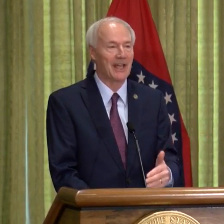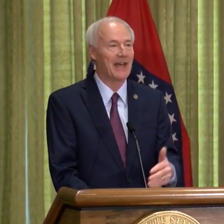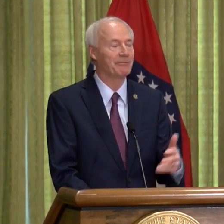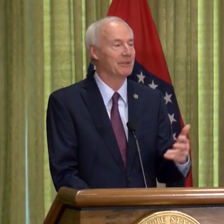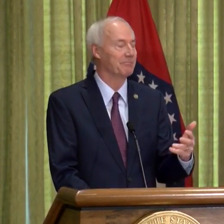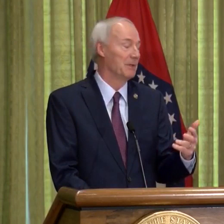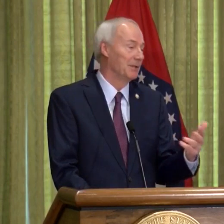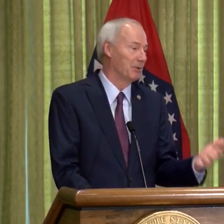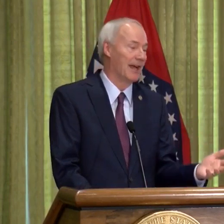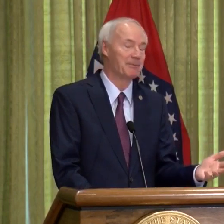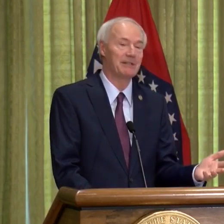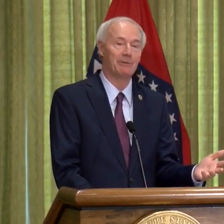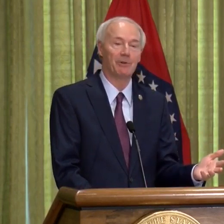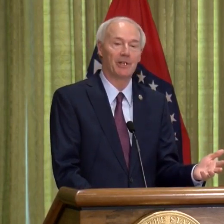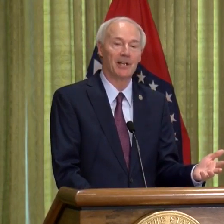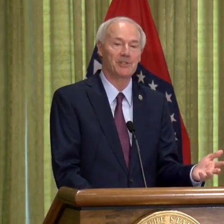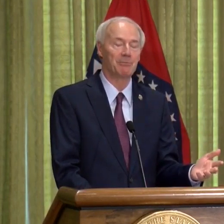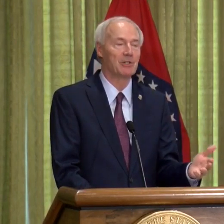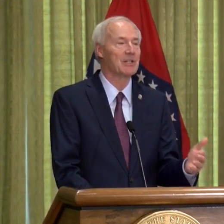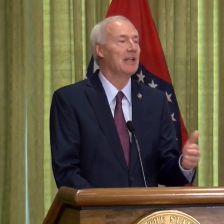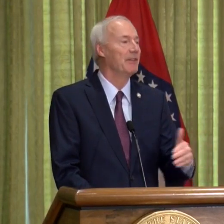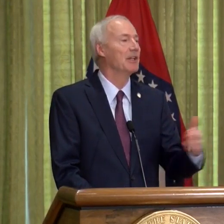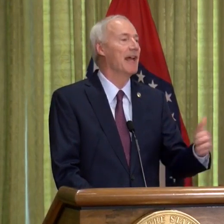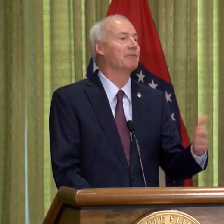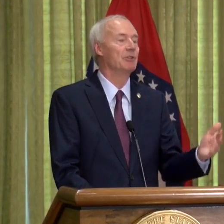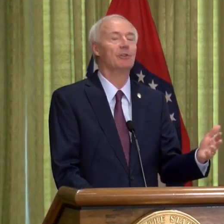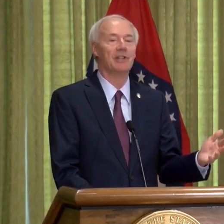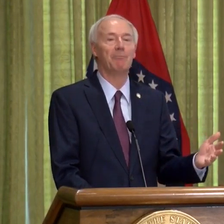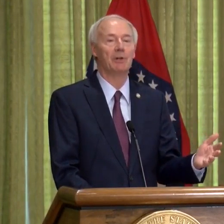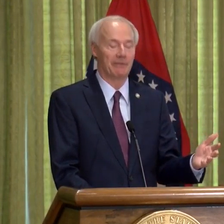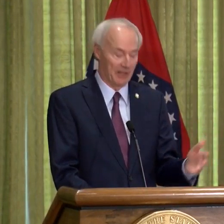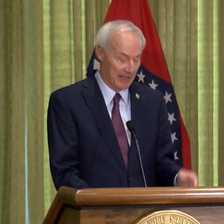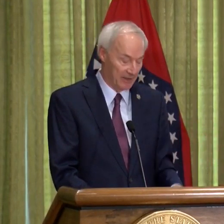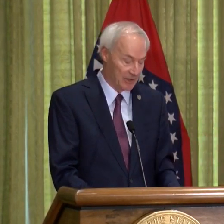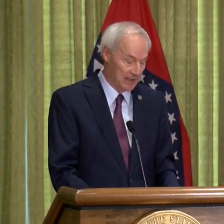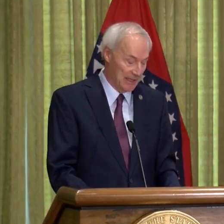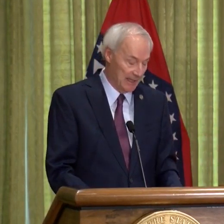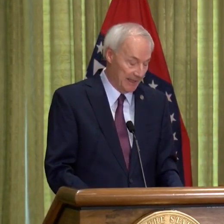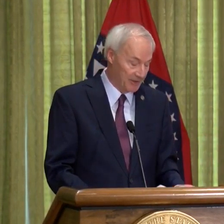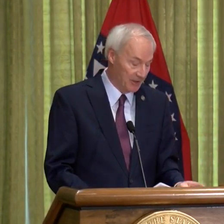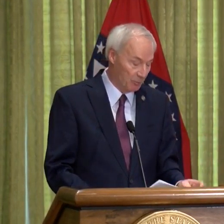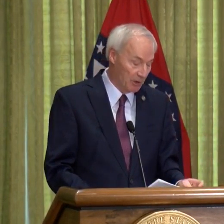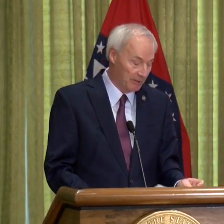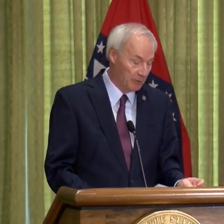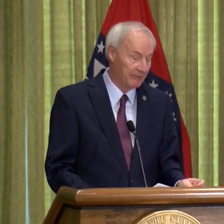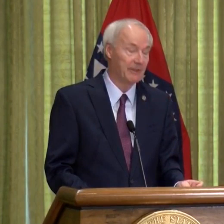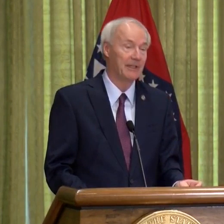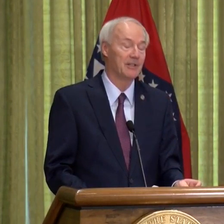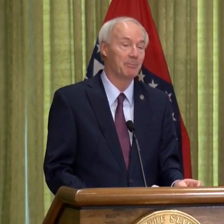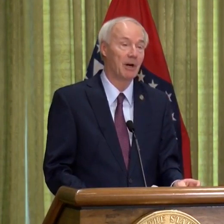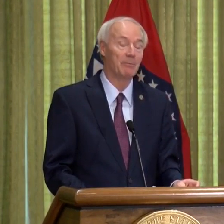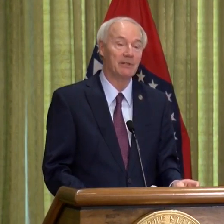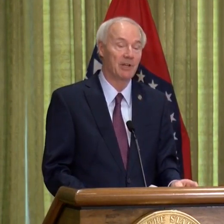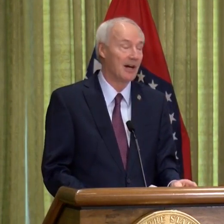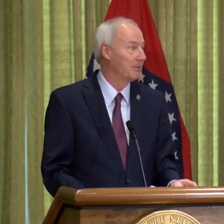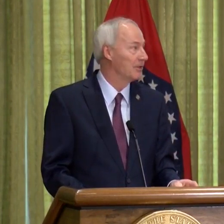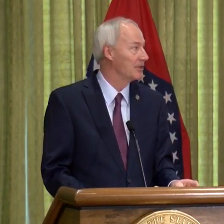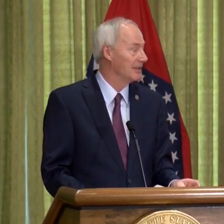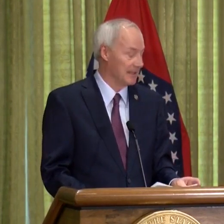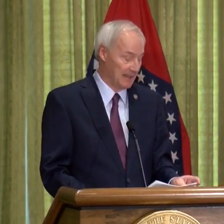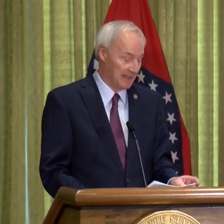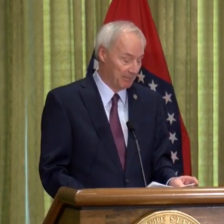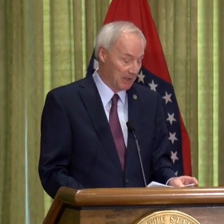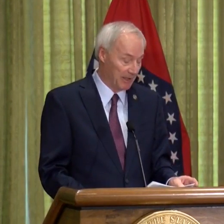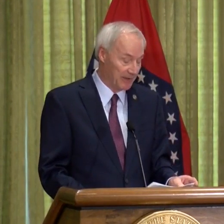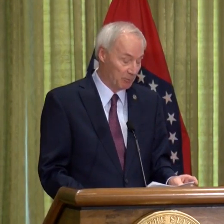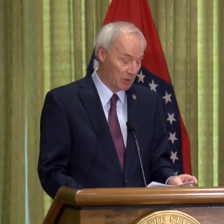for their staff, and perhaps even for the customers. They're going to have to do a number of things. And so working with the Department of Commerce,